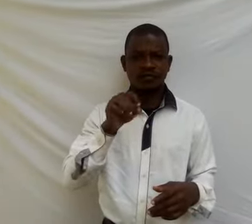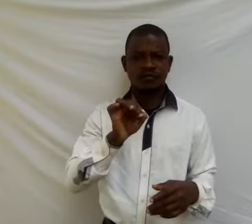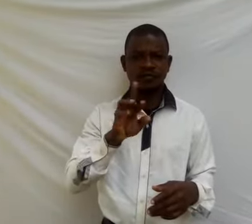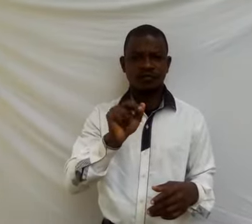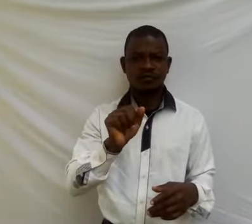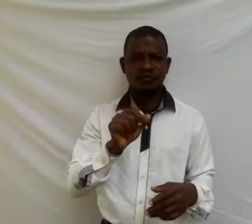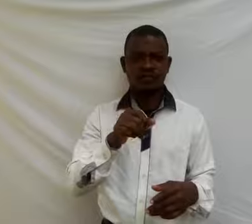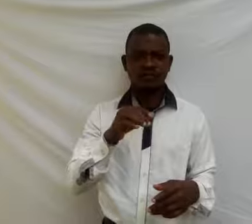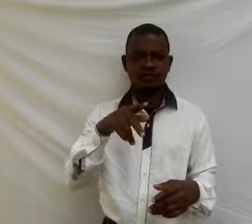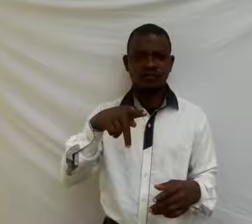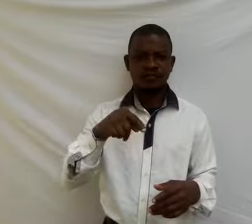percolation,